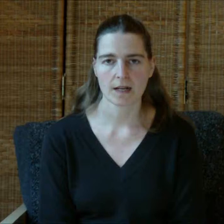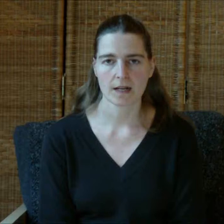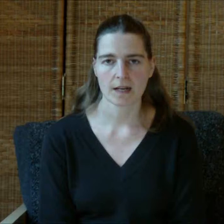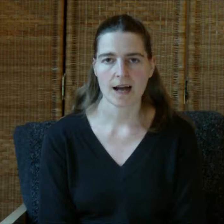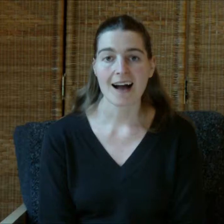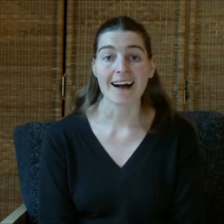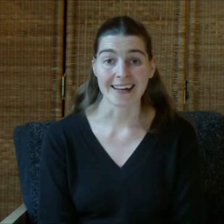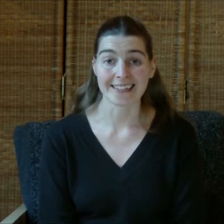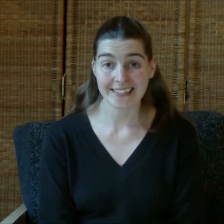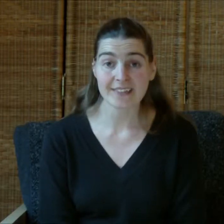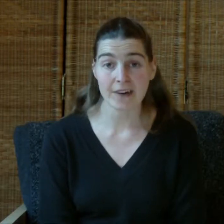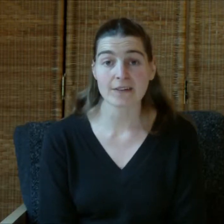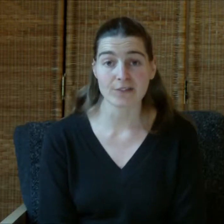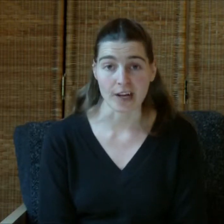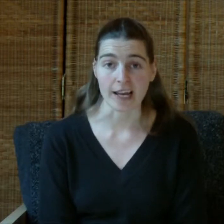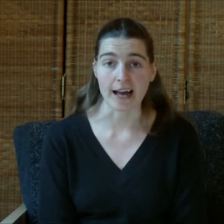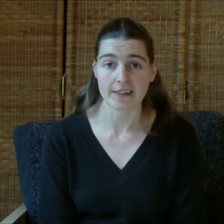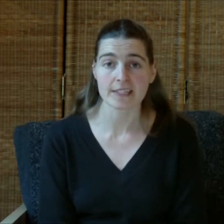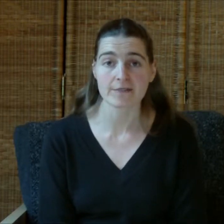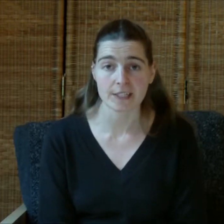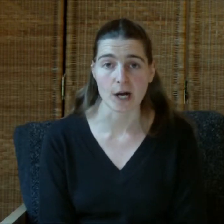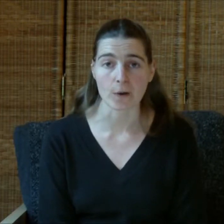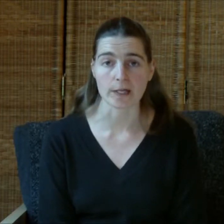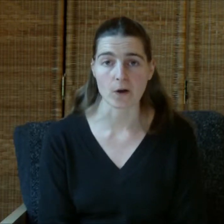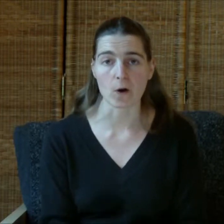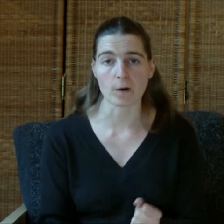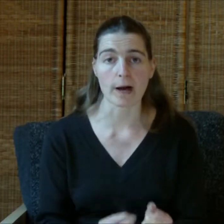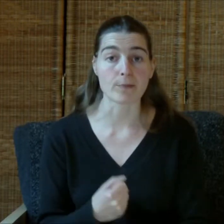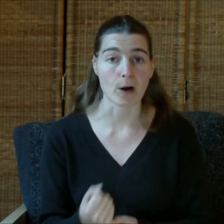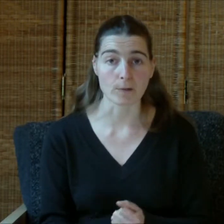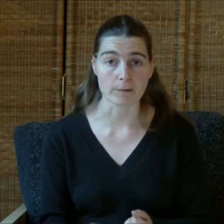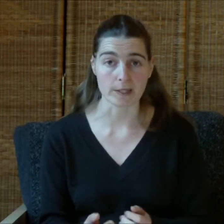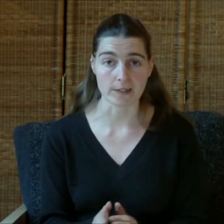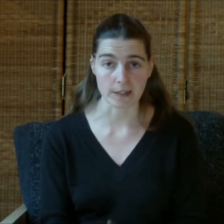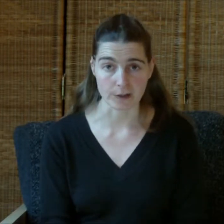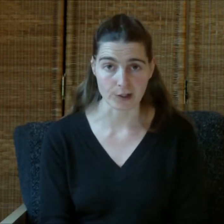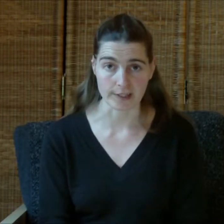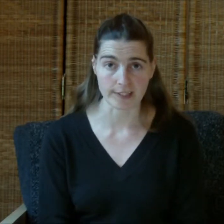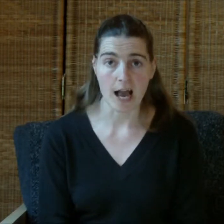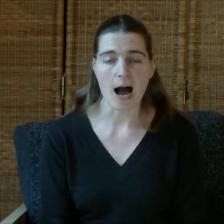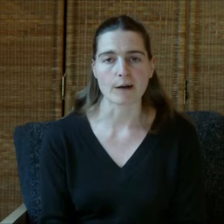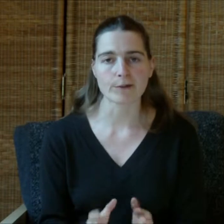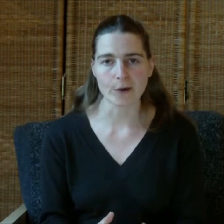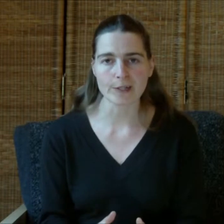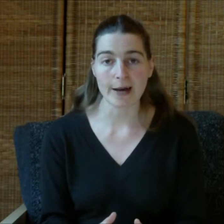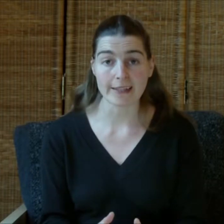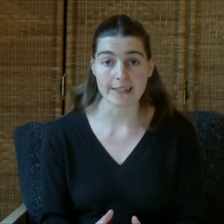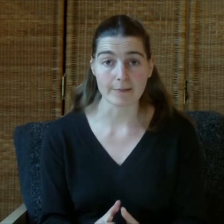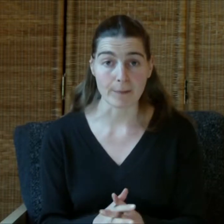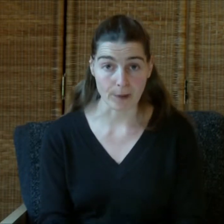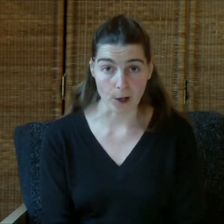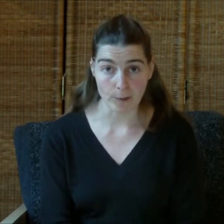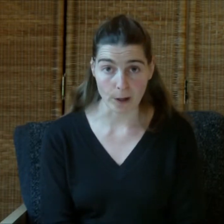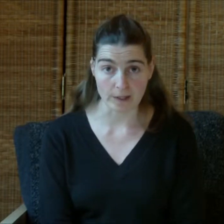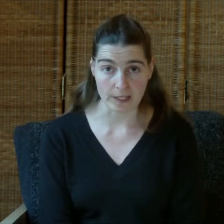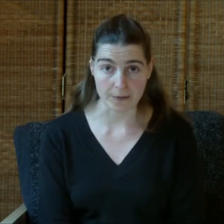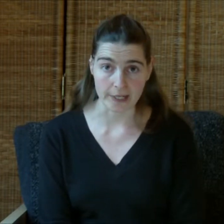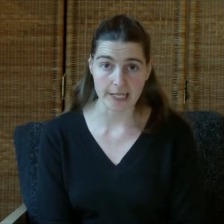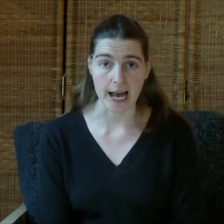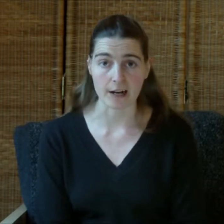Hi, this is Ferris Jay and this video is all about problems and solutions. I've talked about this in my blog post this week and I've